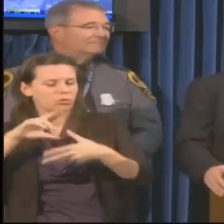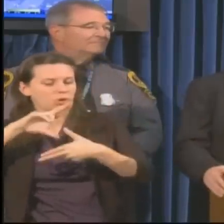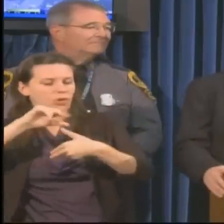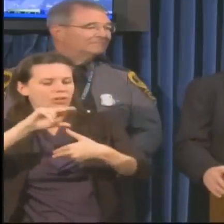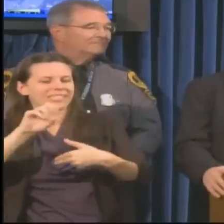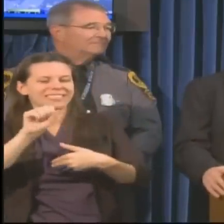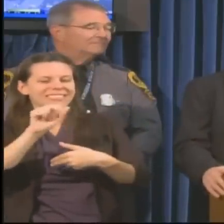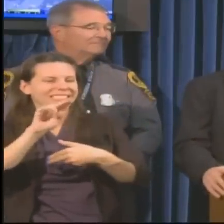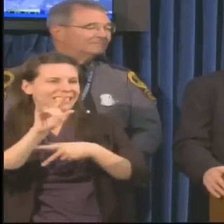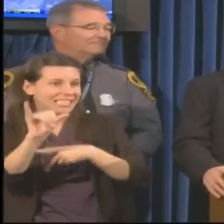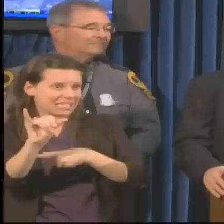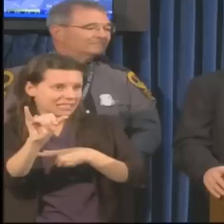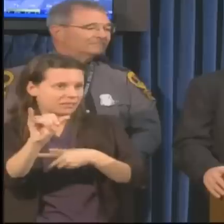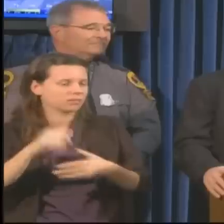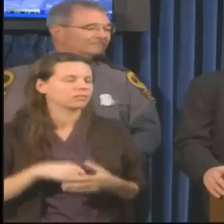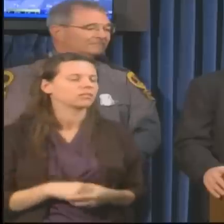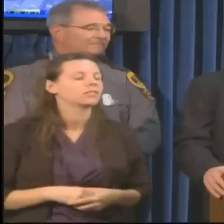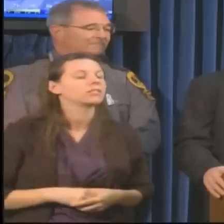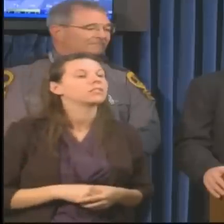the things that I've covered already.